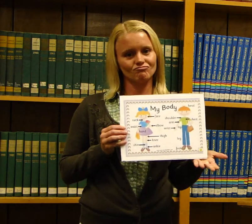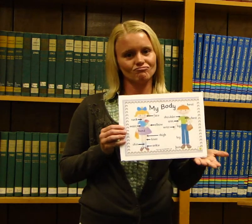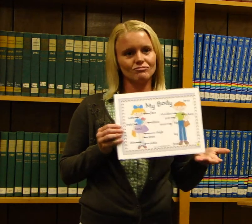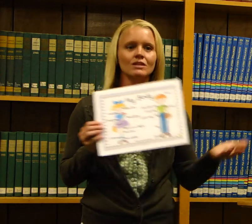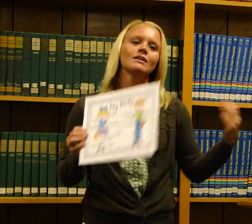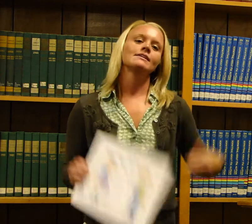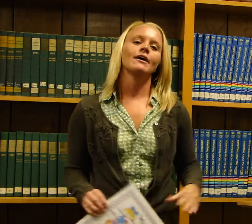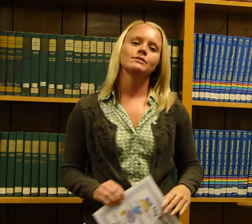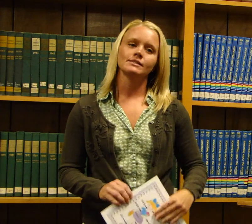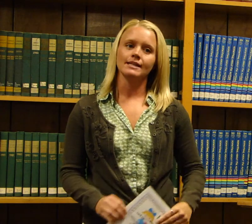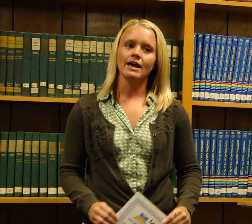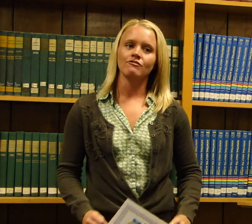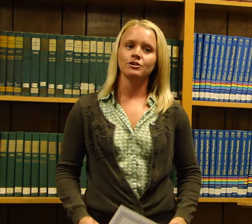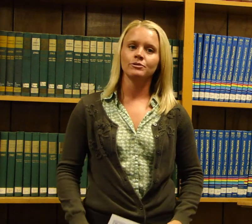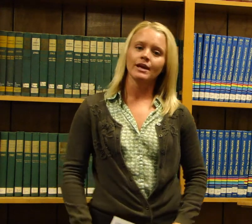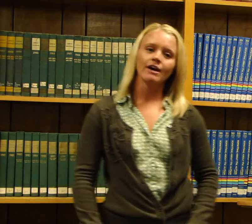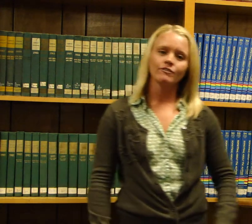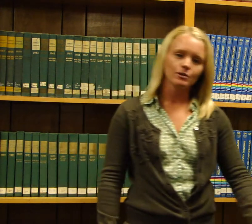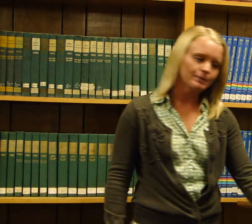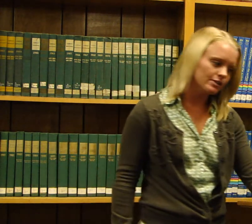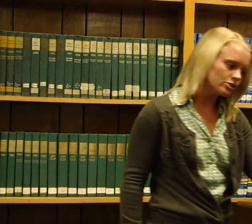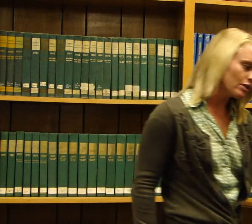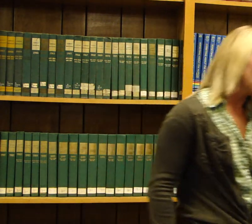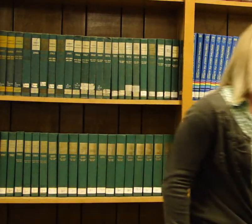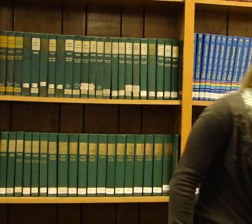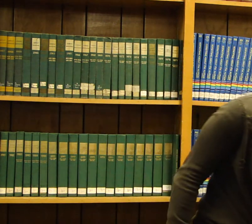Now does everyone have their picture cards ready?